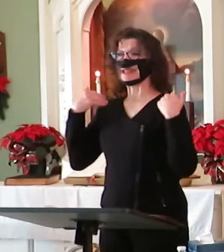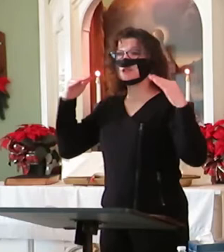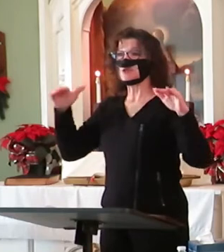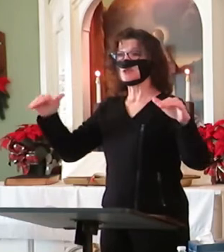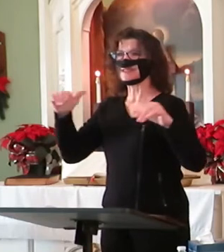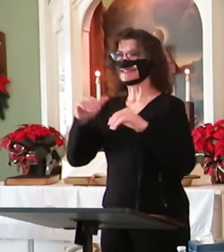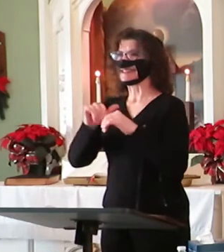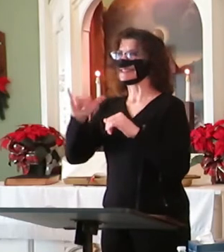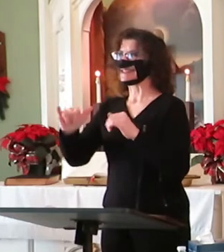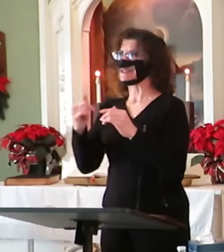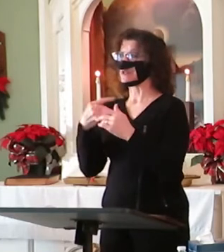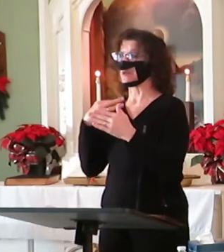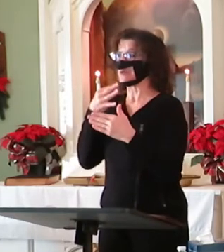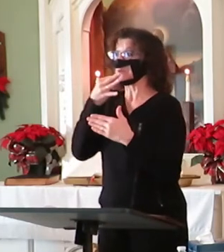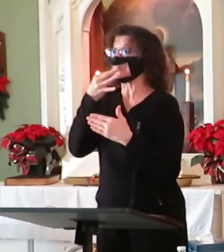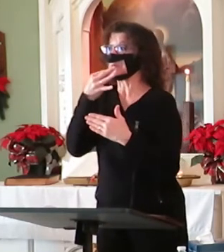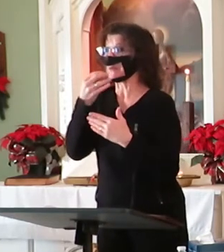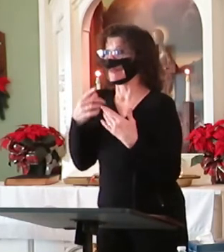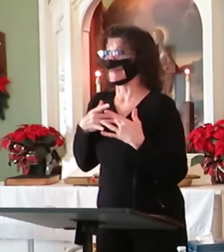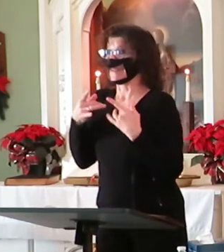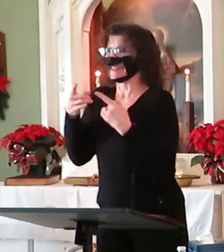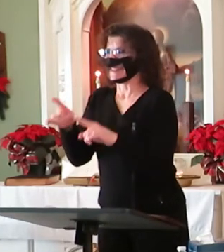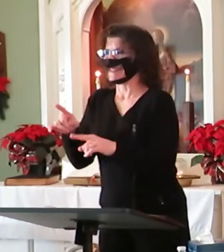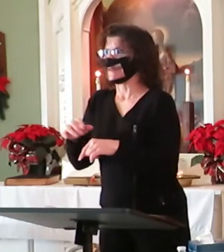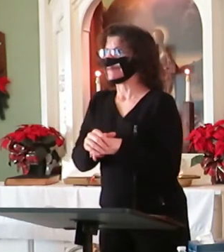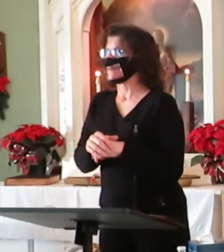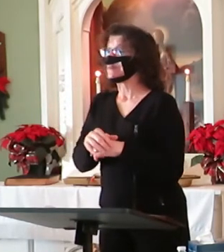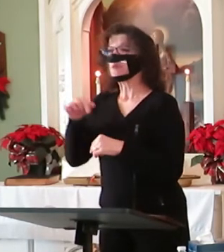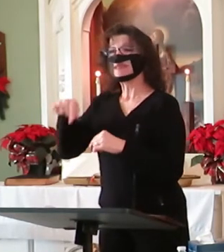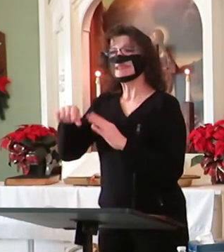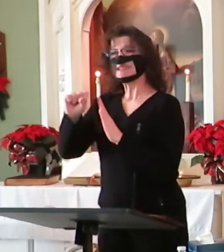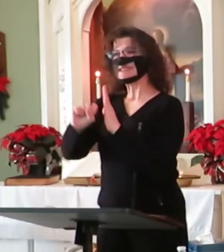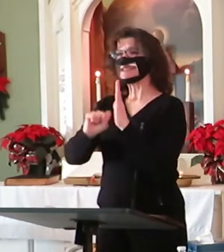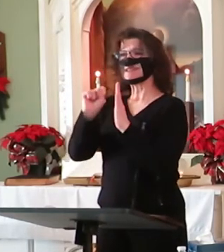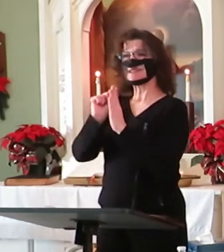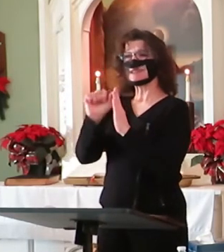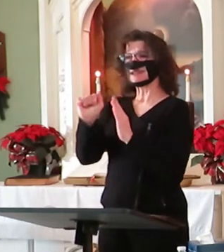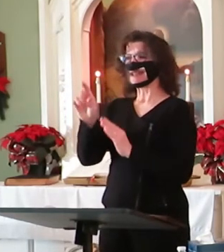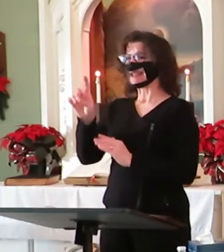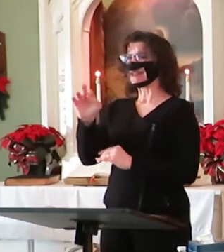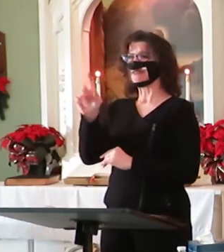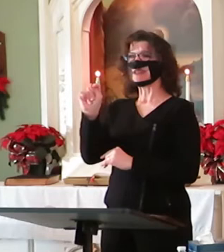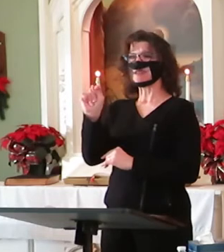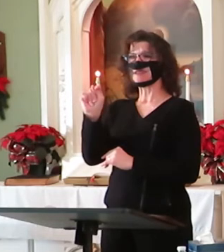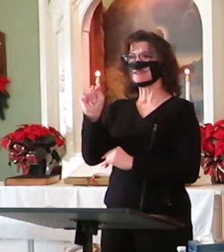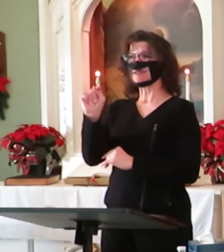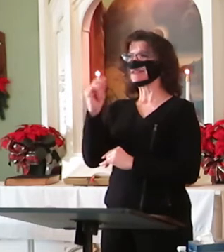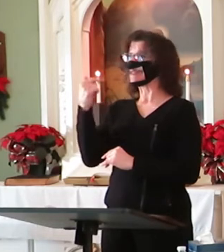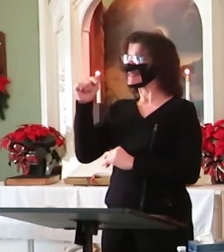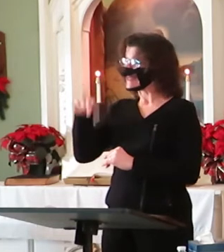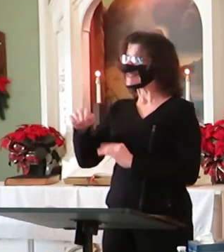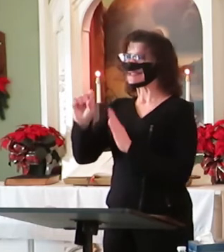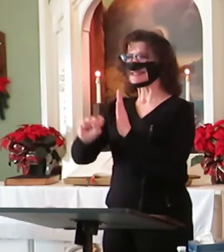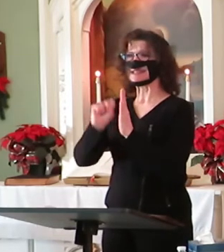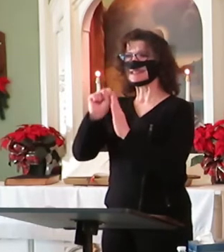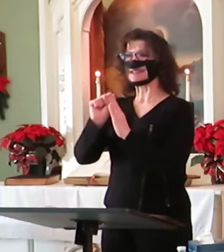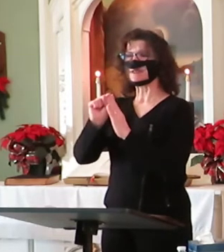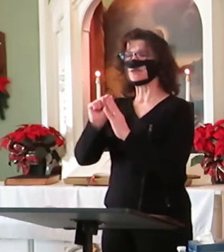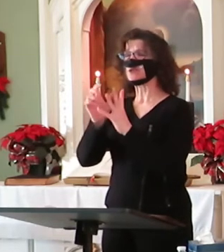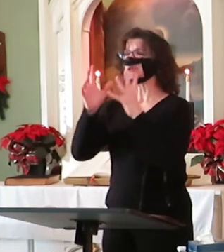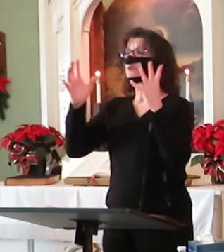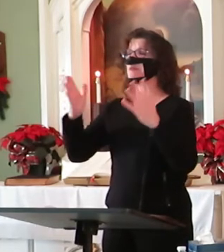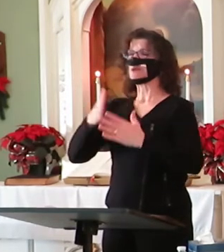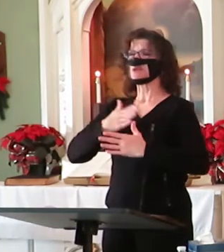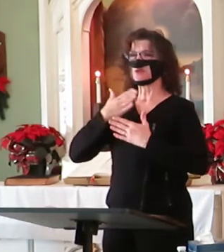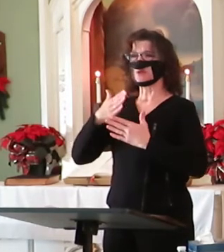shortly. Let us see in this season of Advent the reason for joy, much joy. We can begin